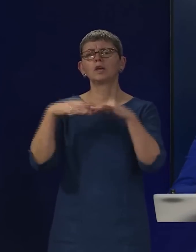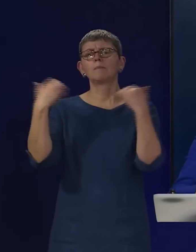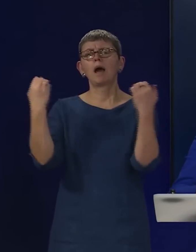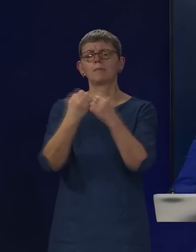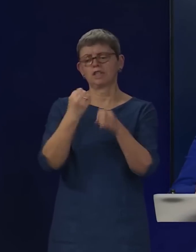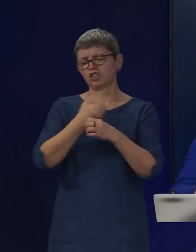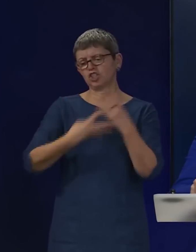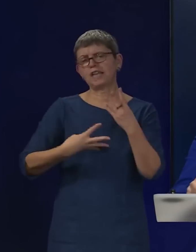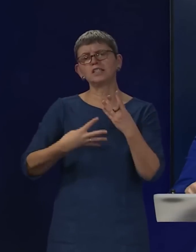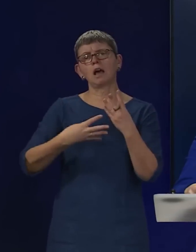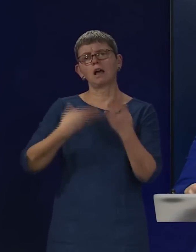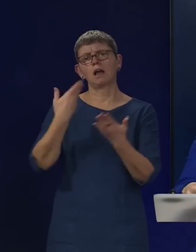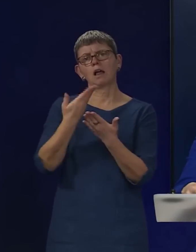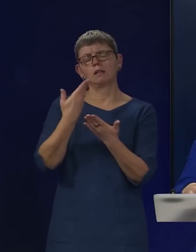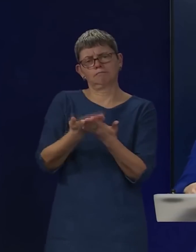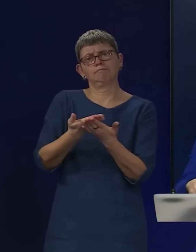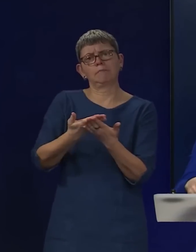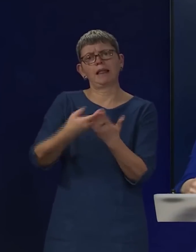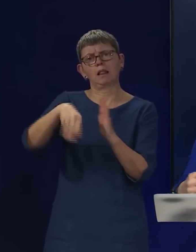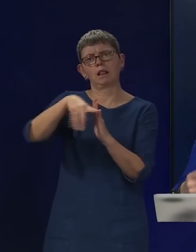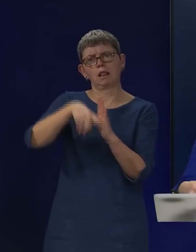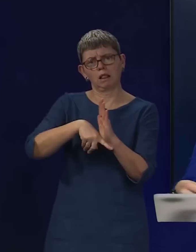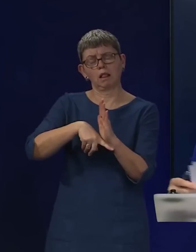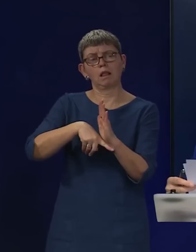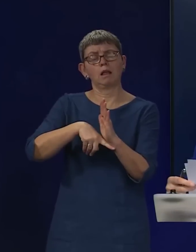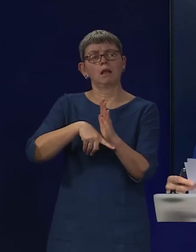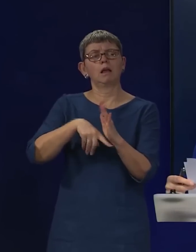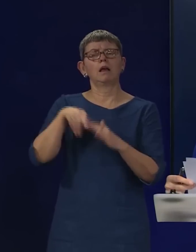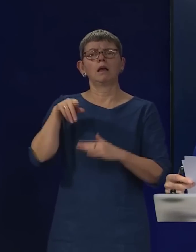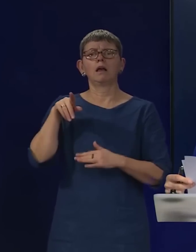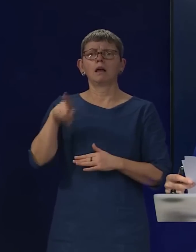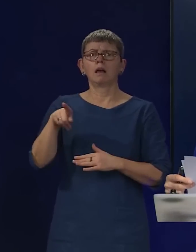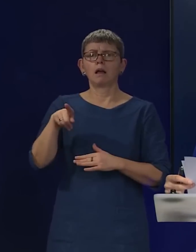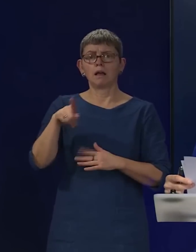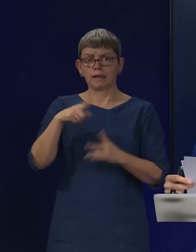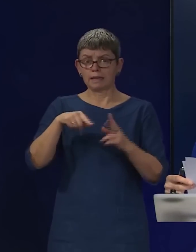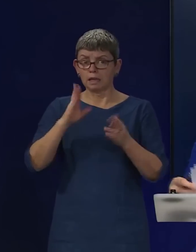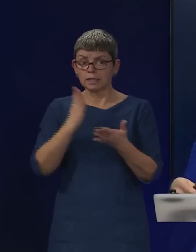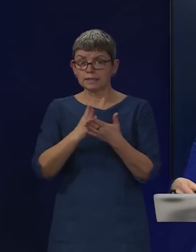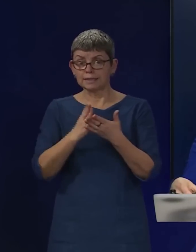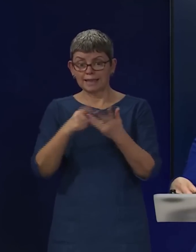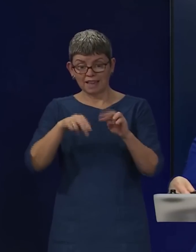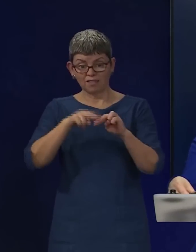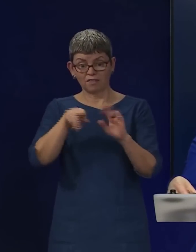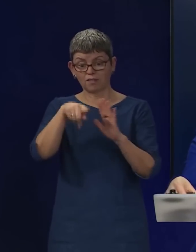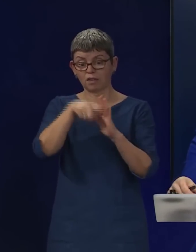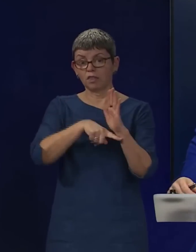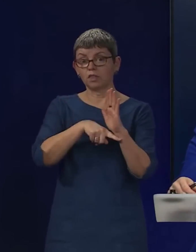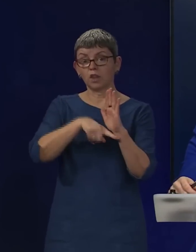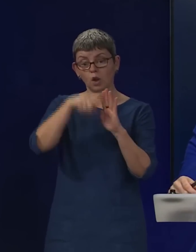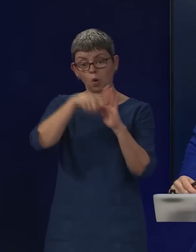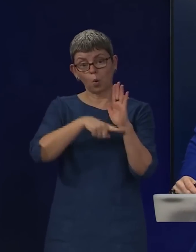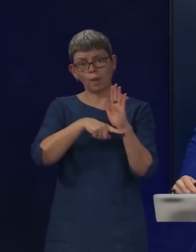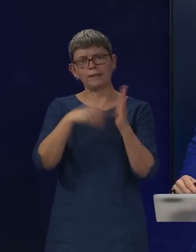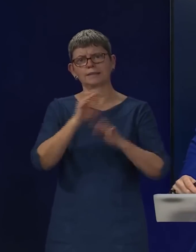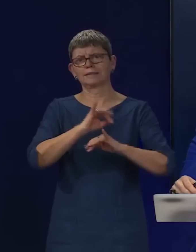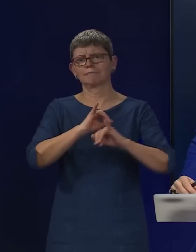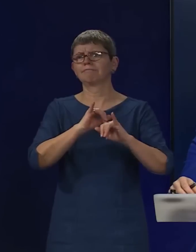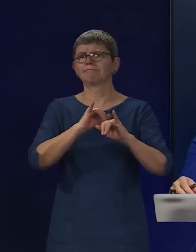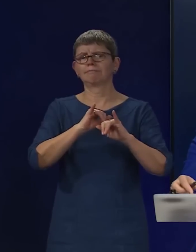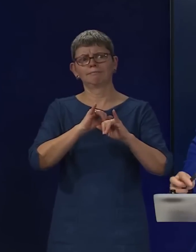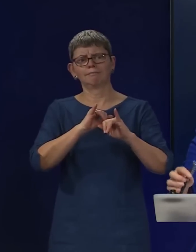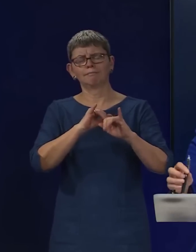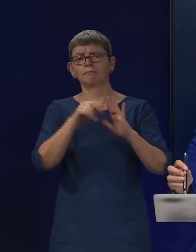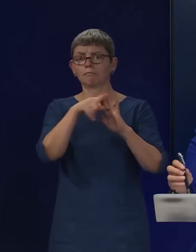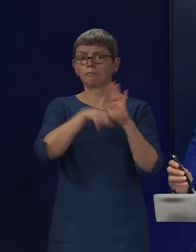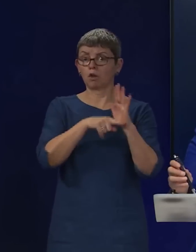describing it as an outrage if that is blocked. Is it really an outrage if people use the established mechanism to try to resolve